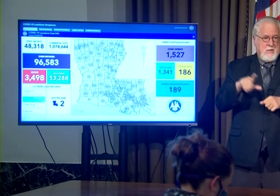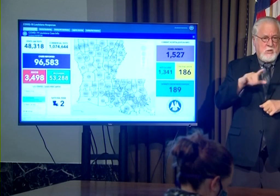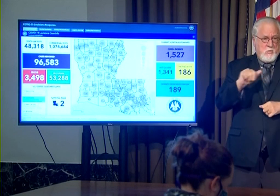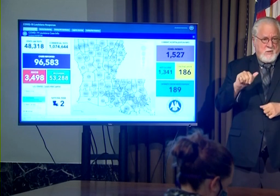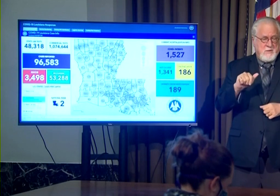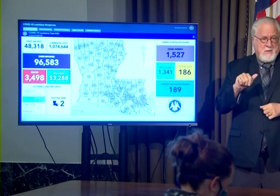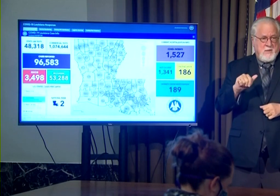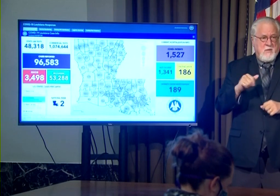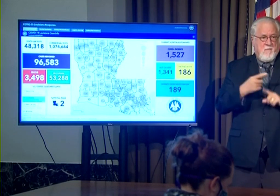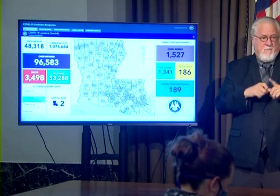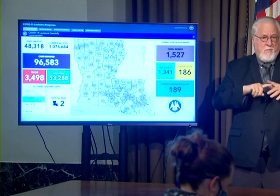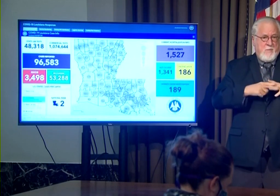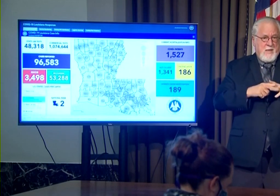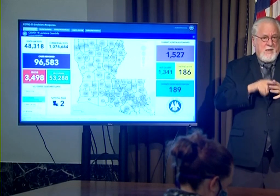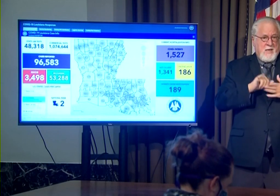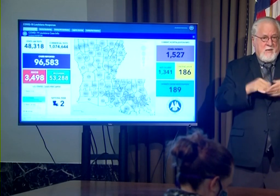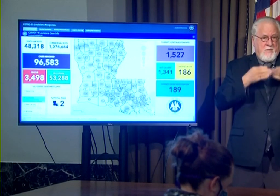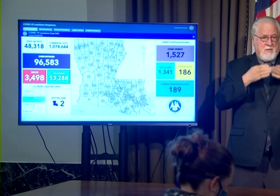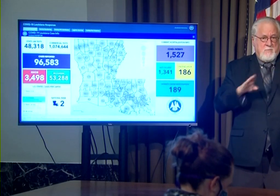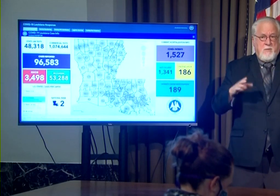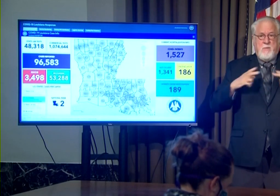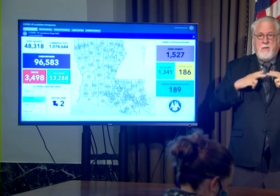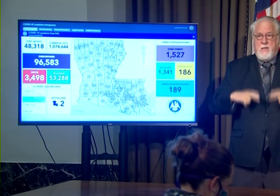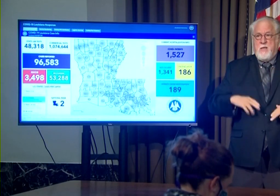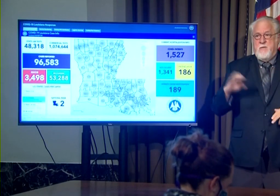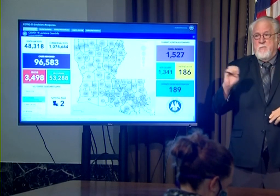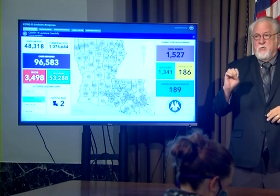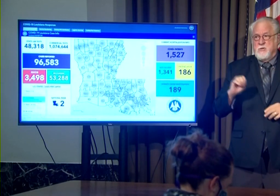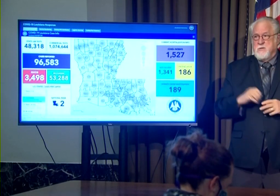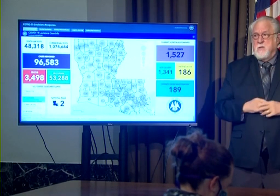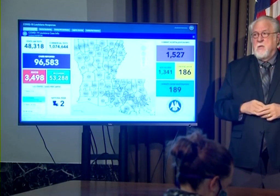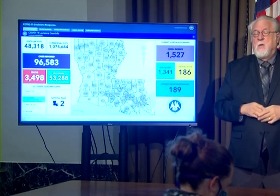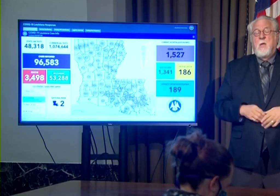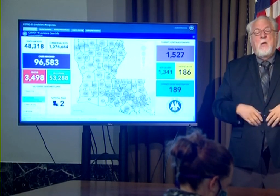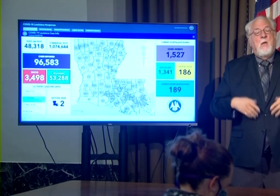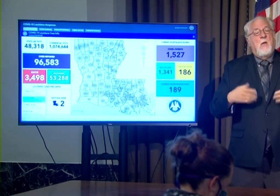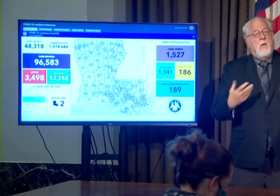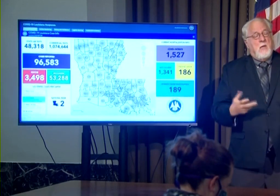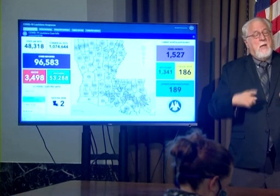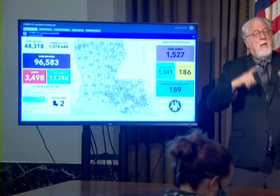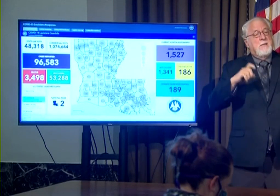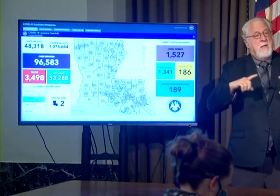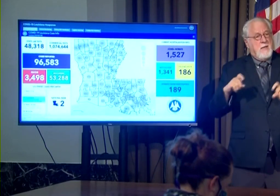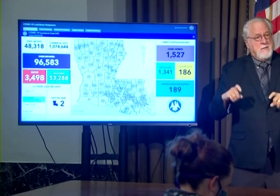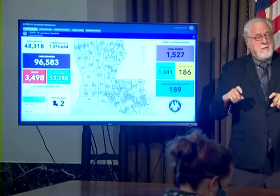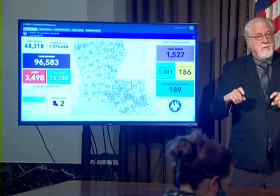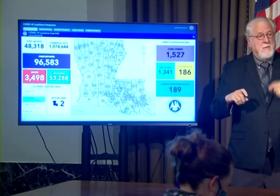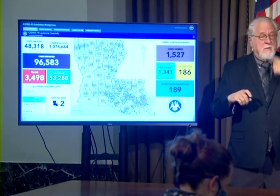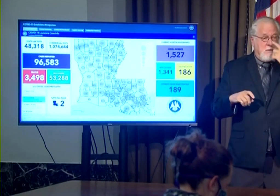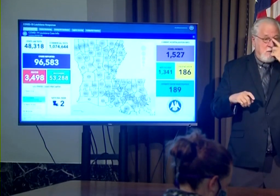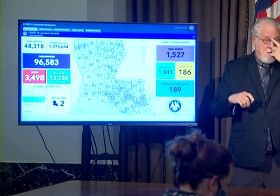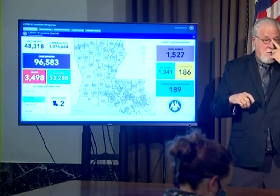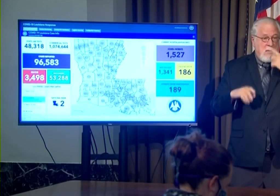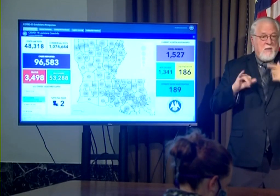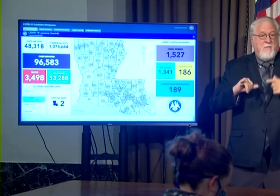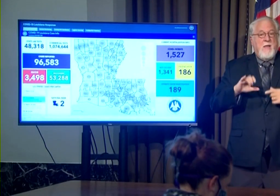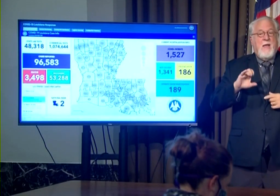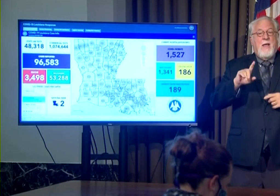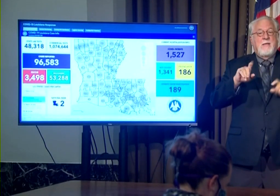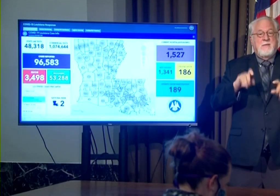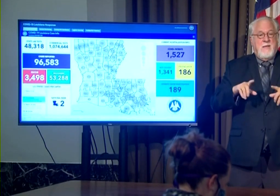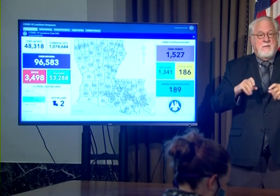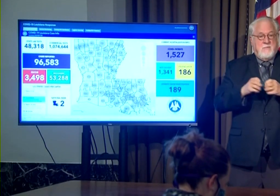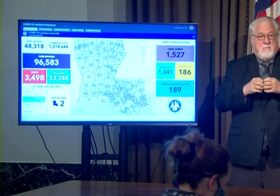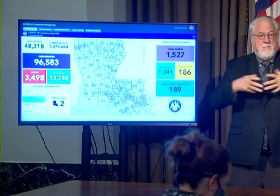since the beginning of the public health emergency speaking of tests at the test surge sites